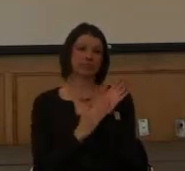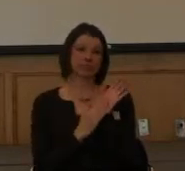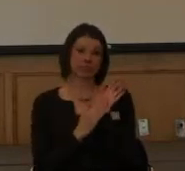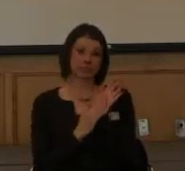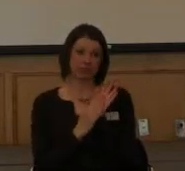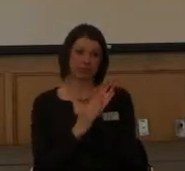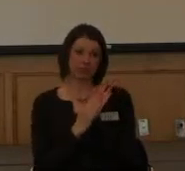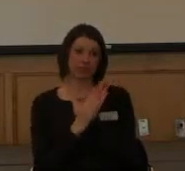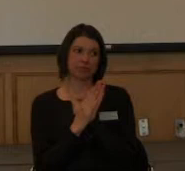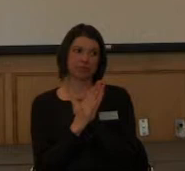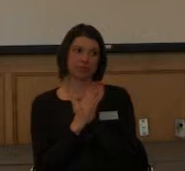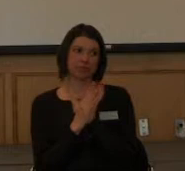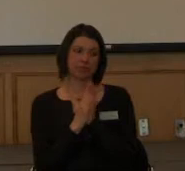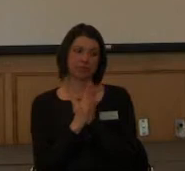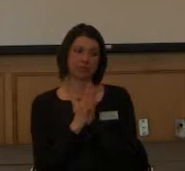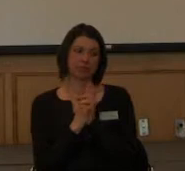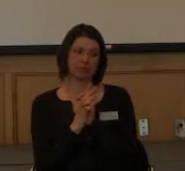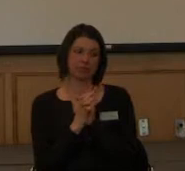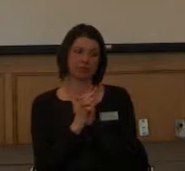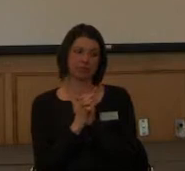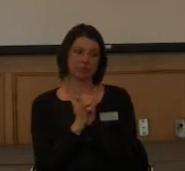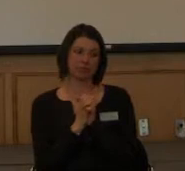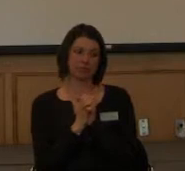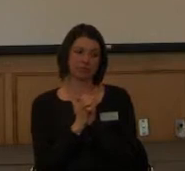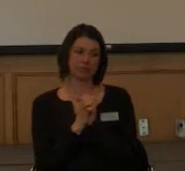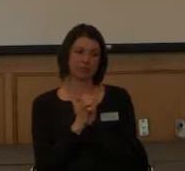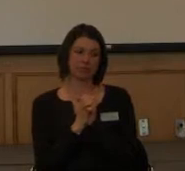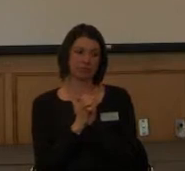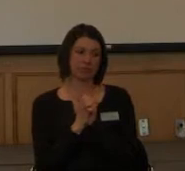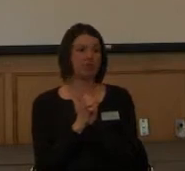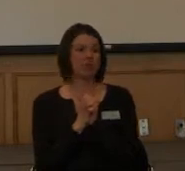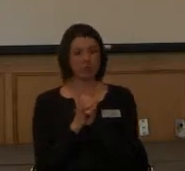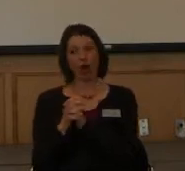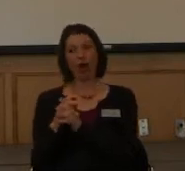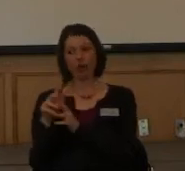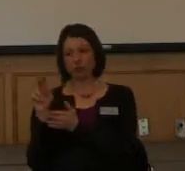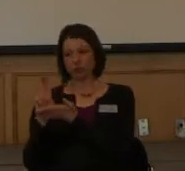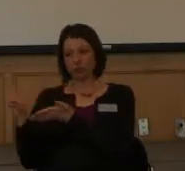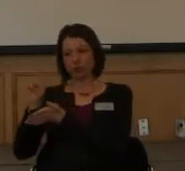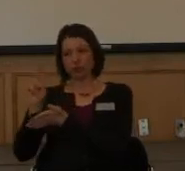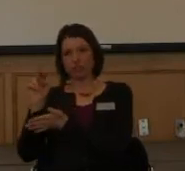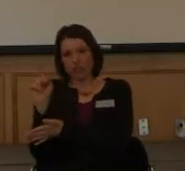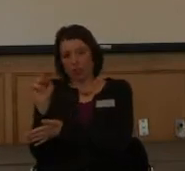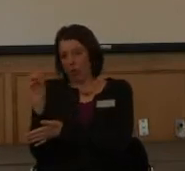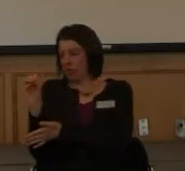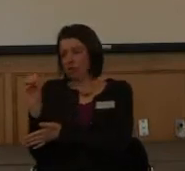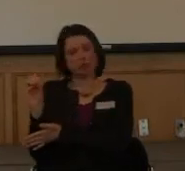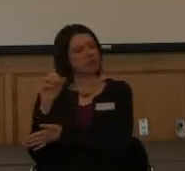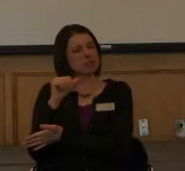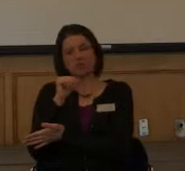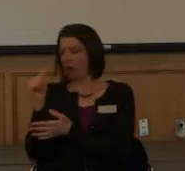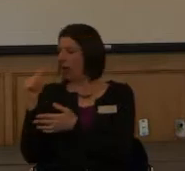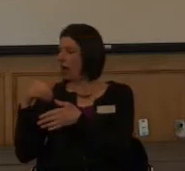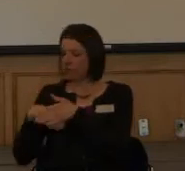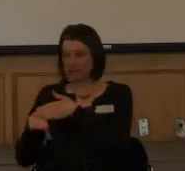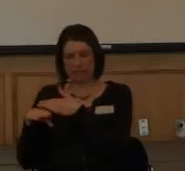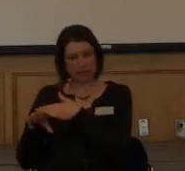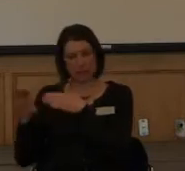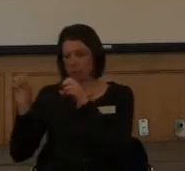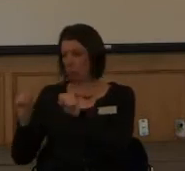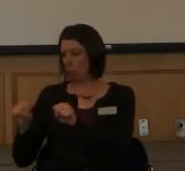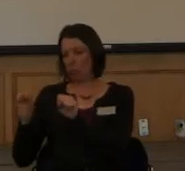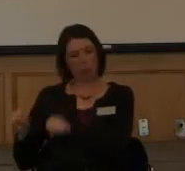this was, was really kind of inaccessible. In New Orleans in general, it was very